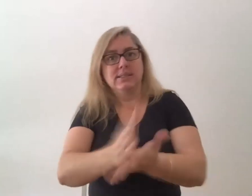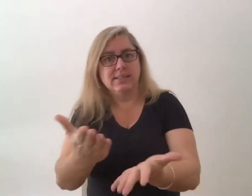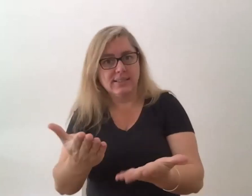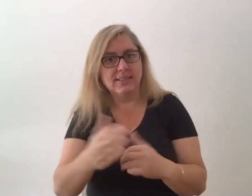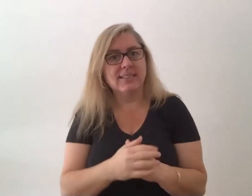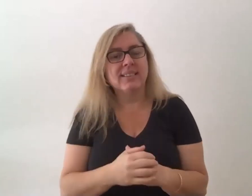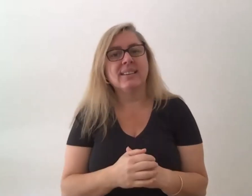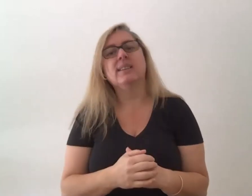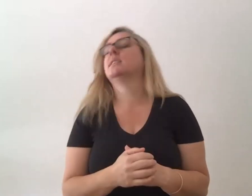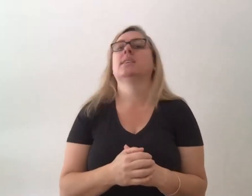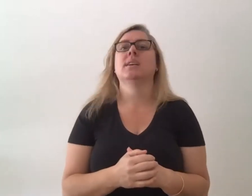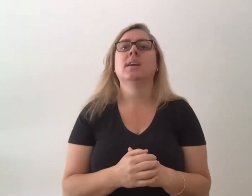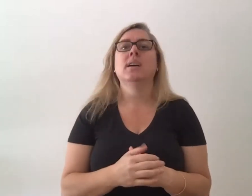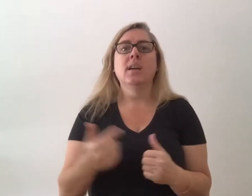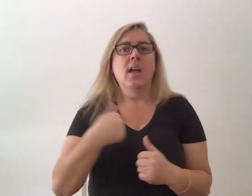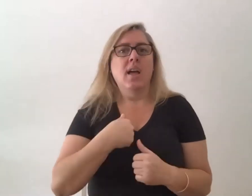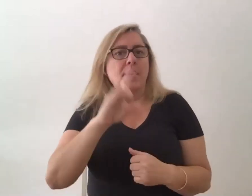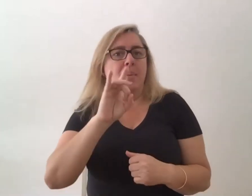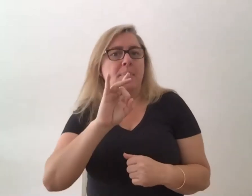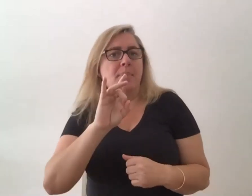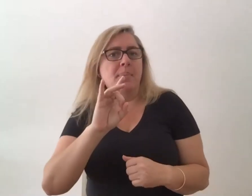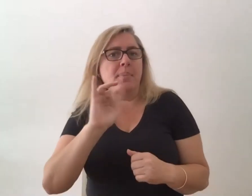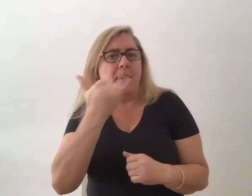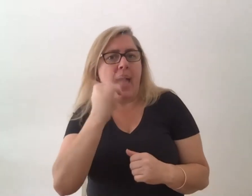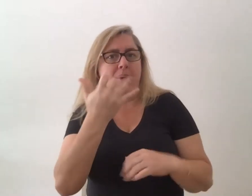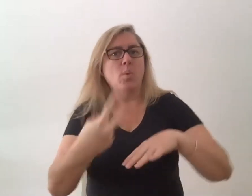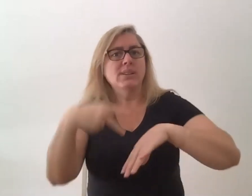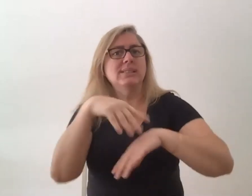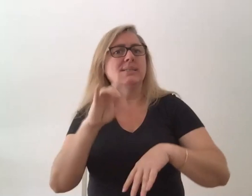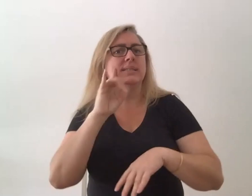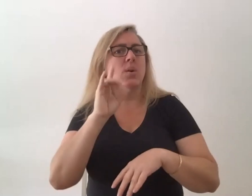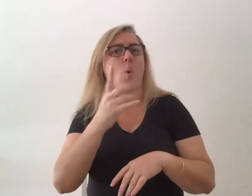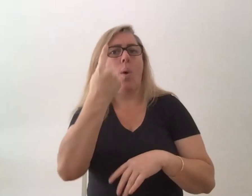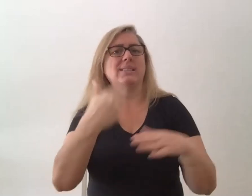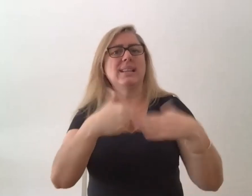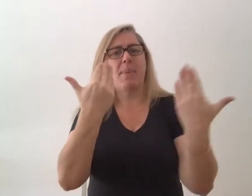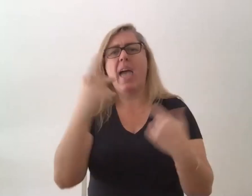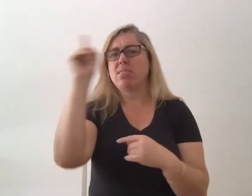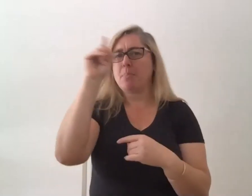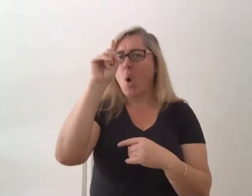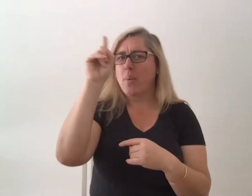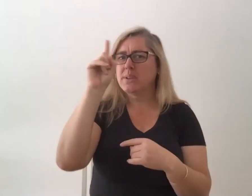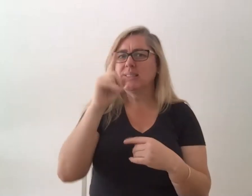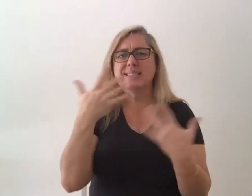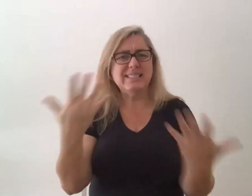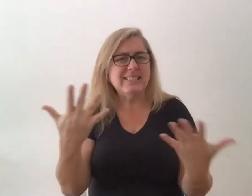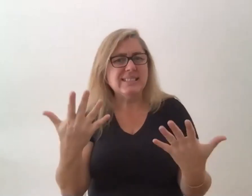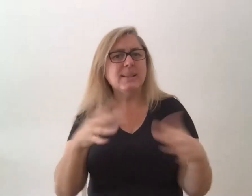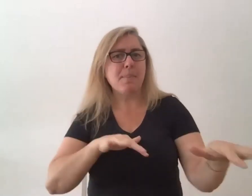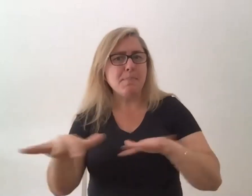So yeah, I might do stand up comedy gig again, one day. But at the moment, I'm pretty flat out producing and